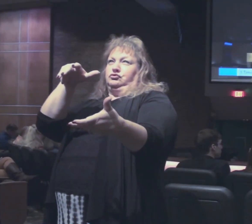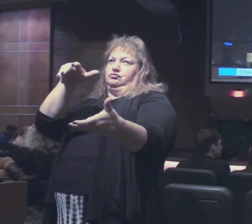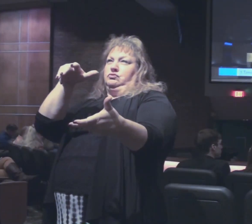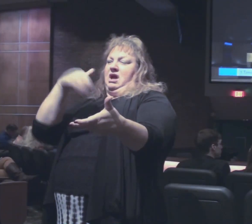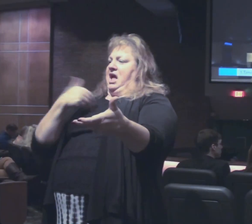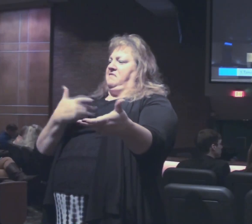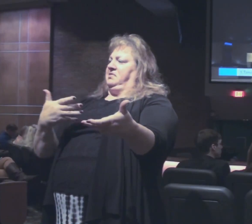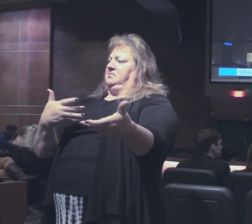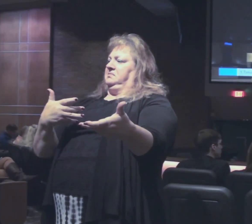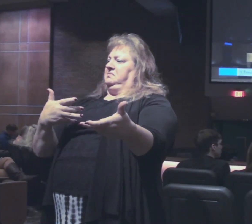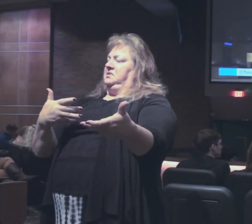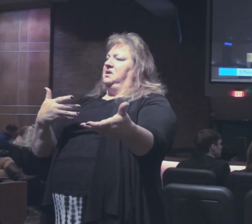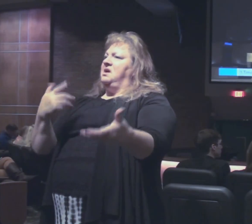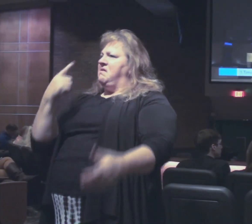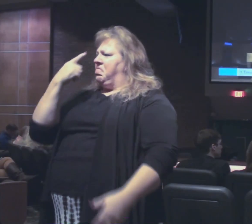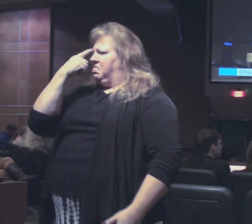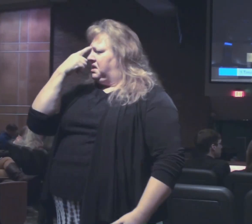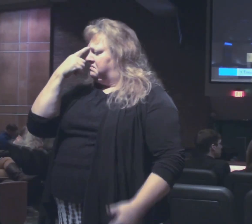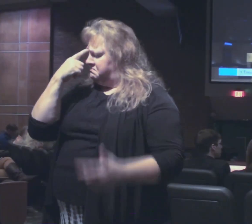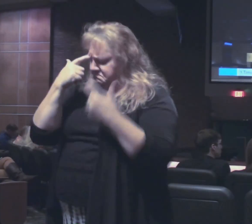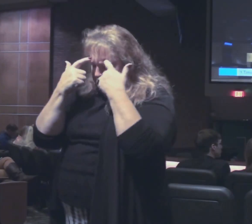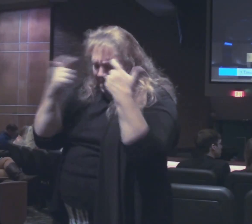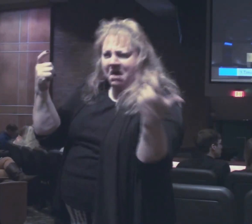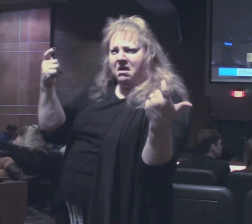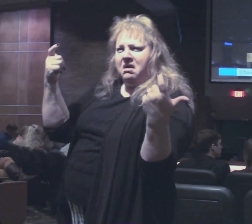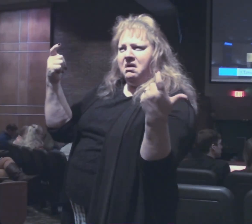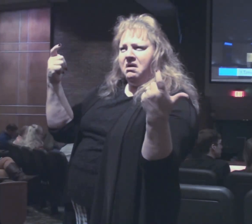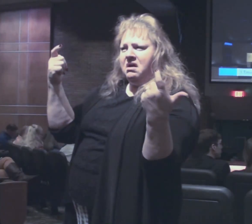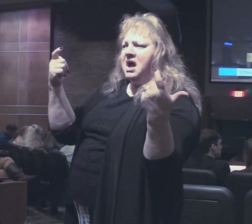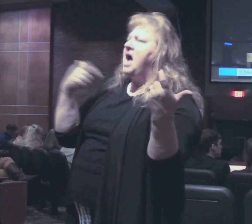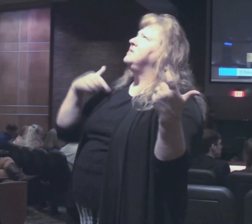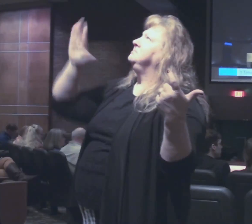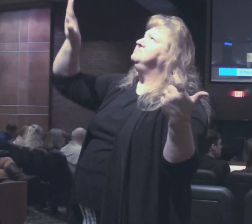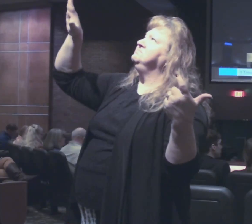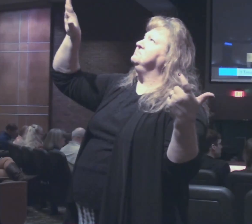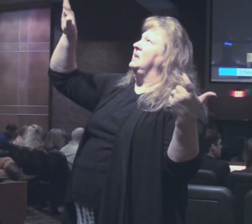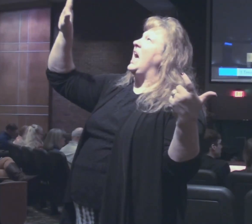It shouldn't cause me to be conceited. I'm self-sufficient.